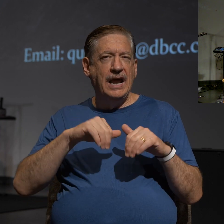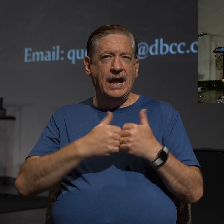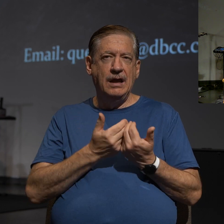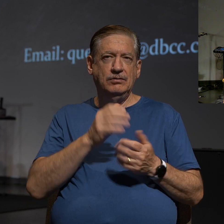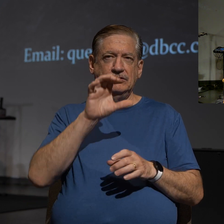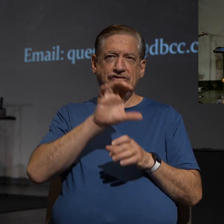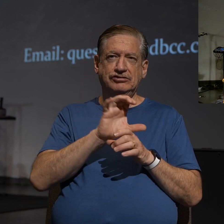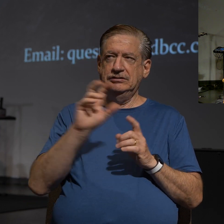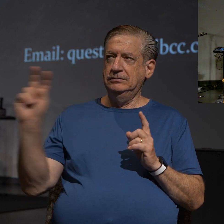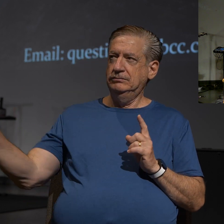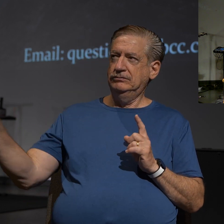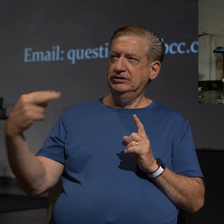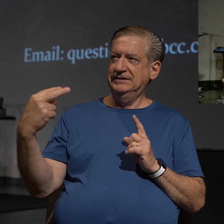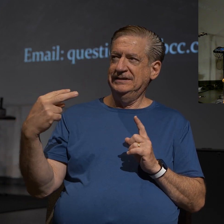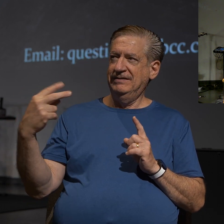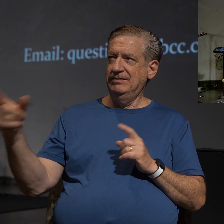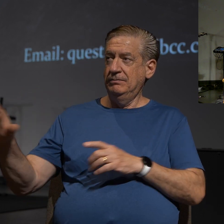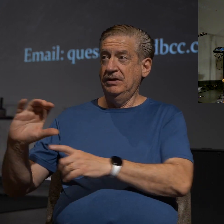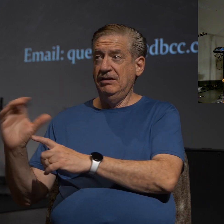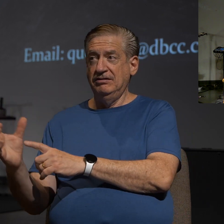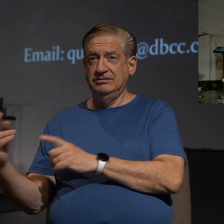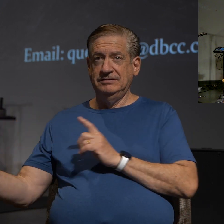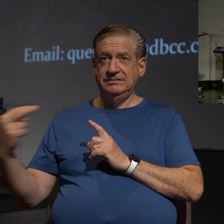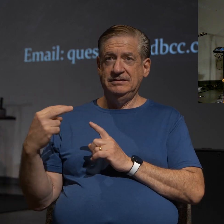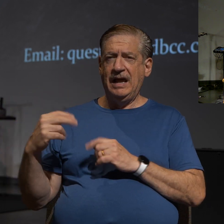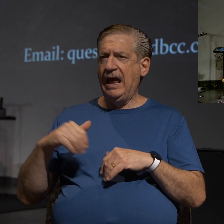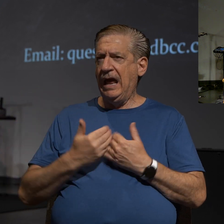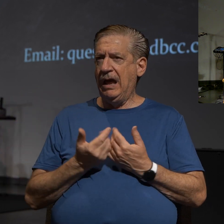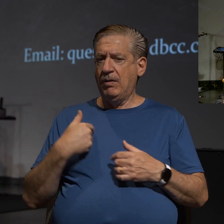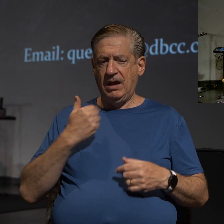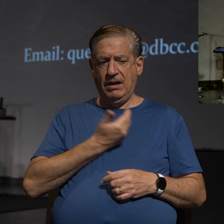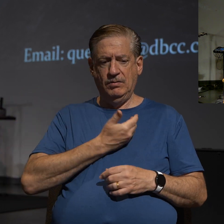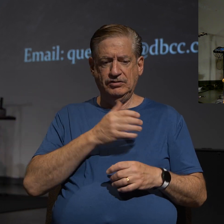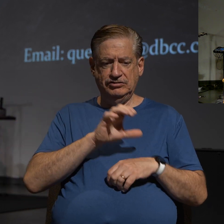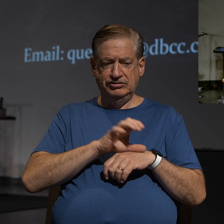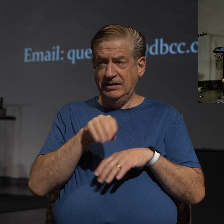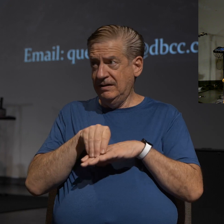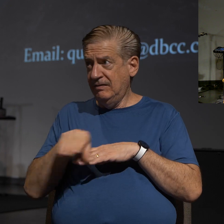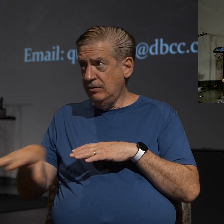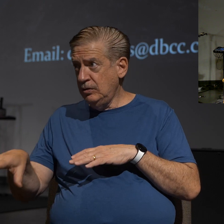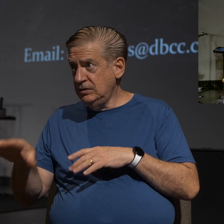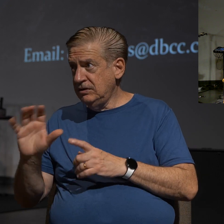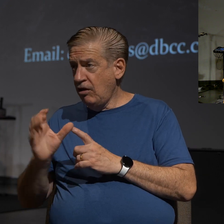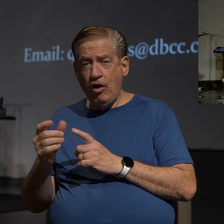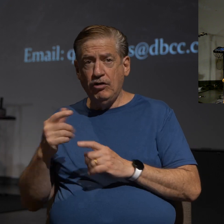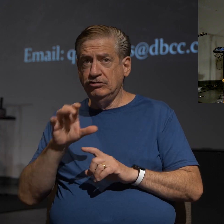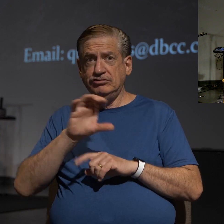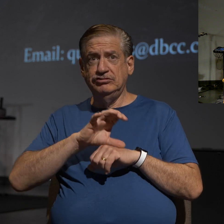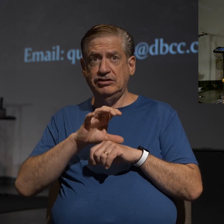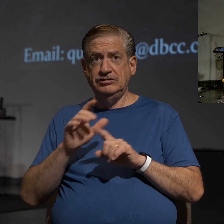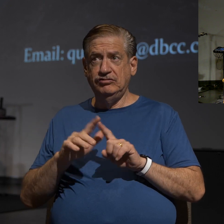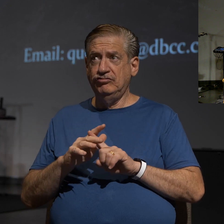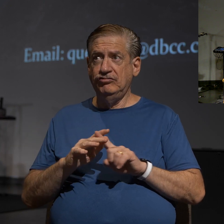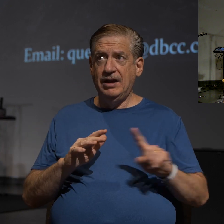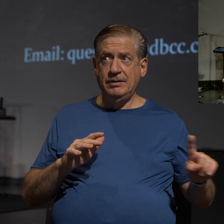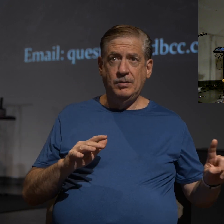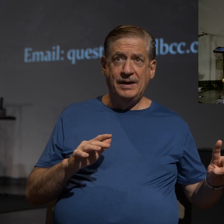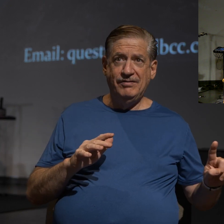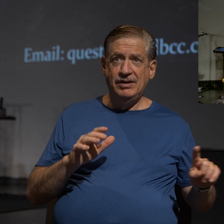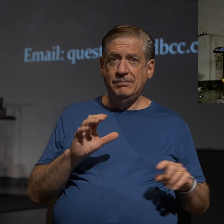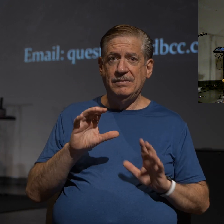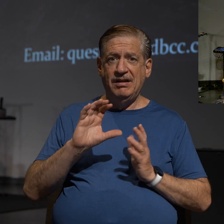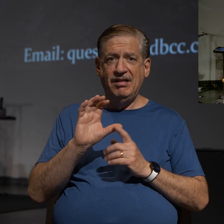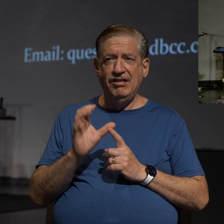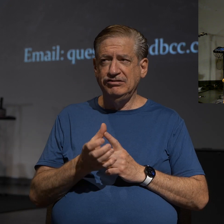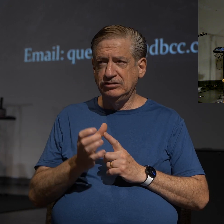perceived by our culture, how is our church influencing culture, or is the church running away from culture. And